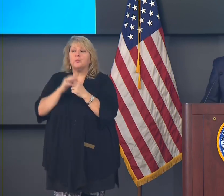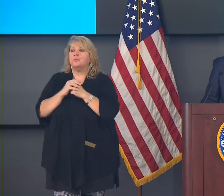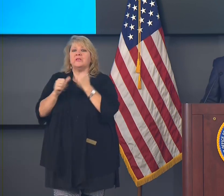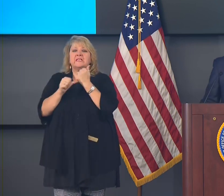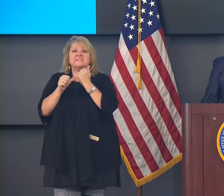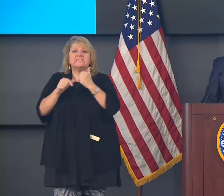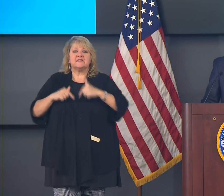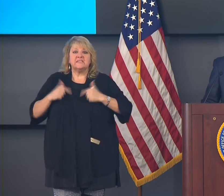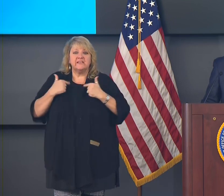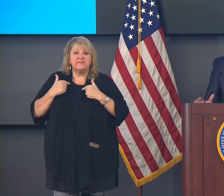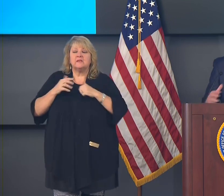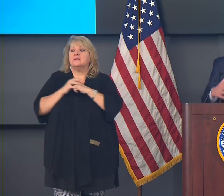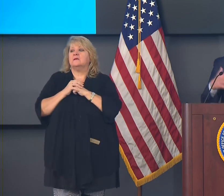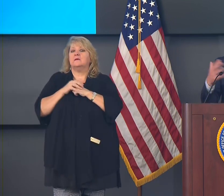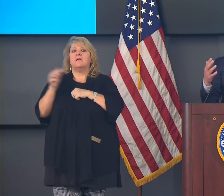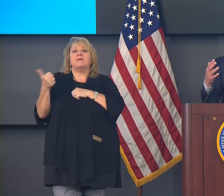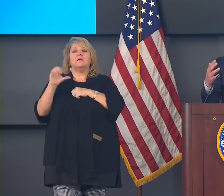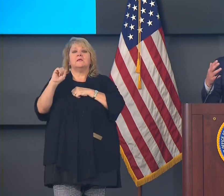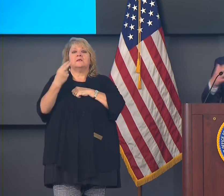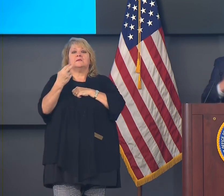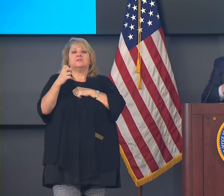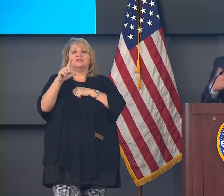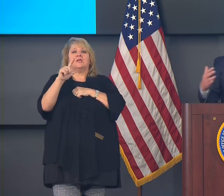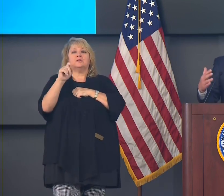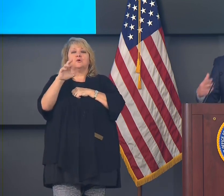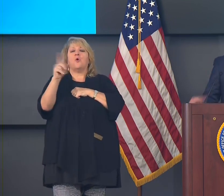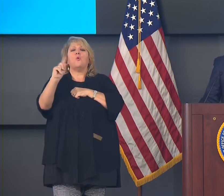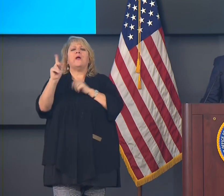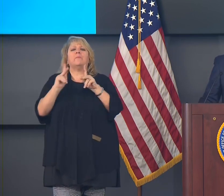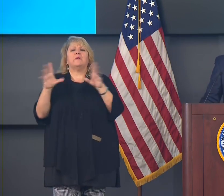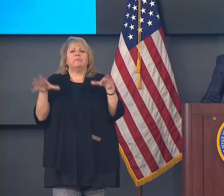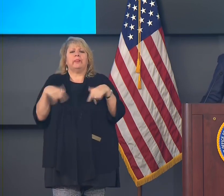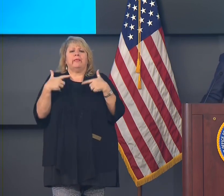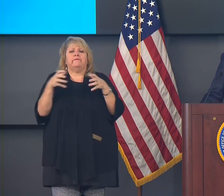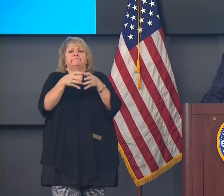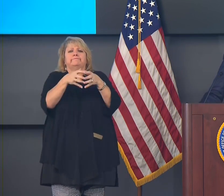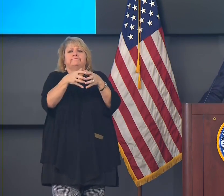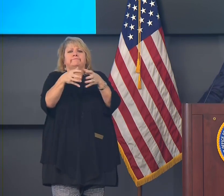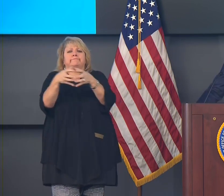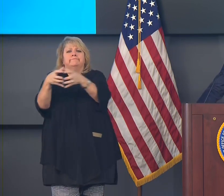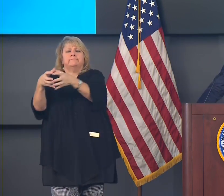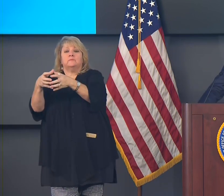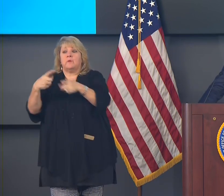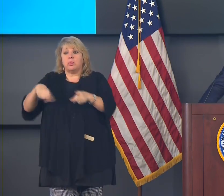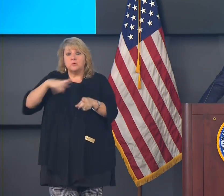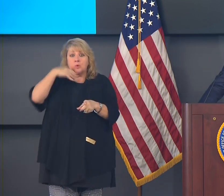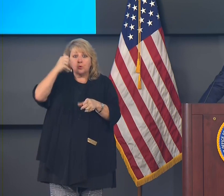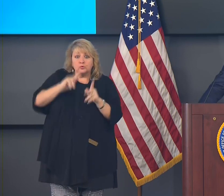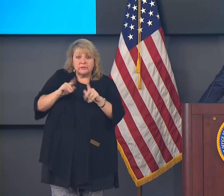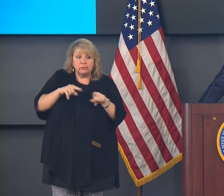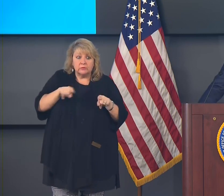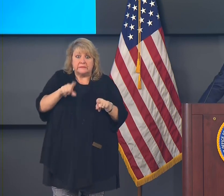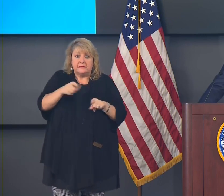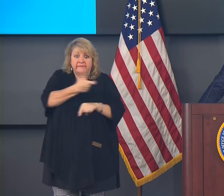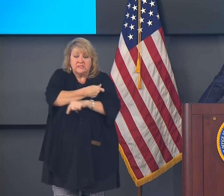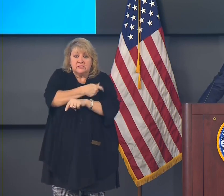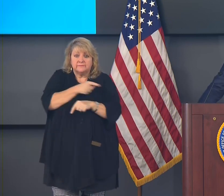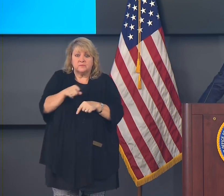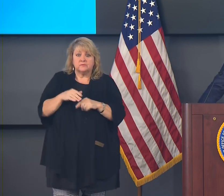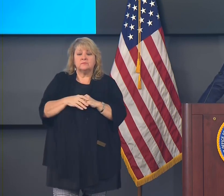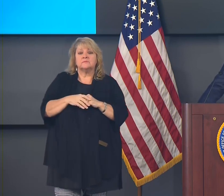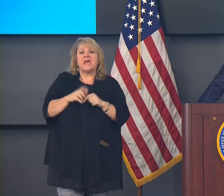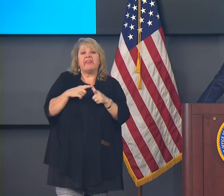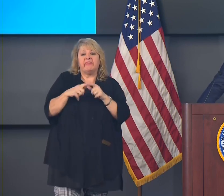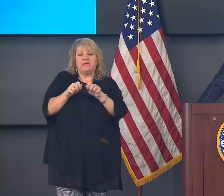in congregate shelters, congregate settings, I should say, those older folks. And then we have a list that